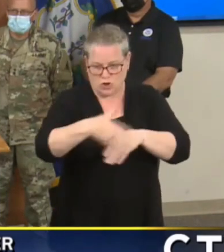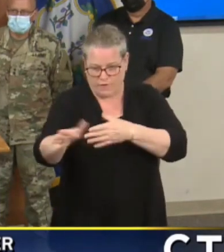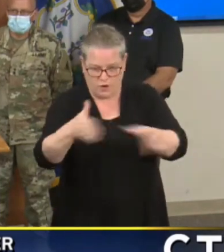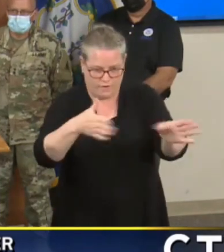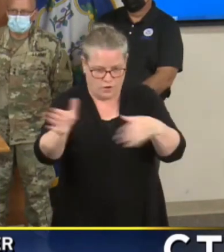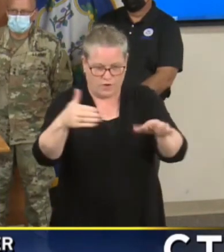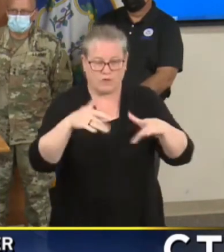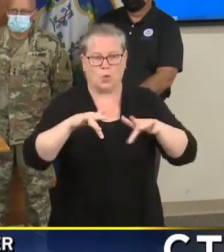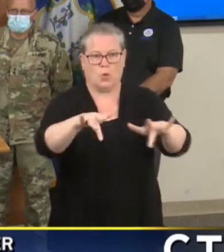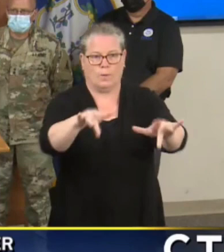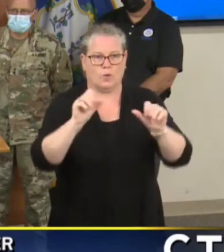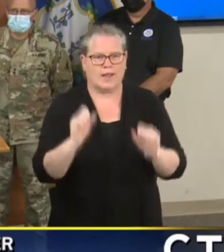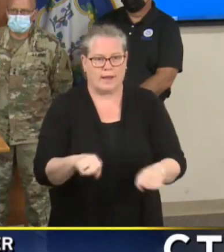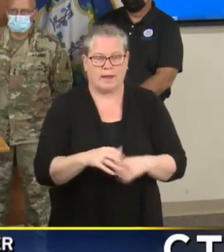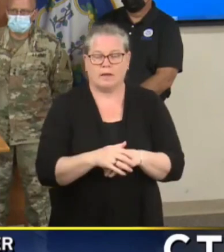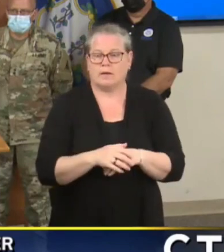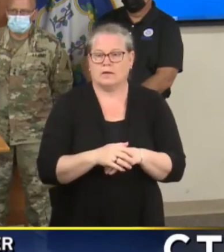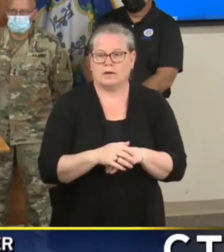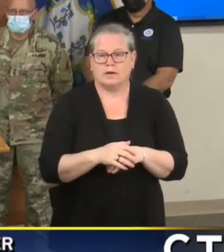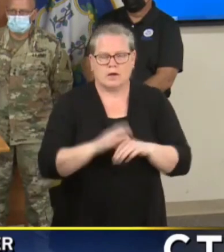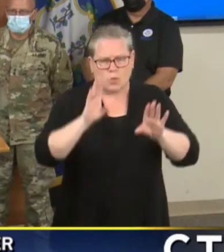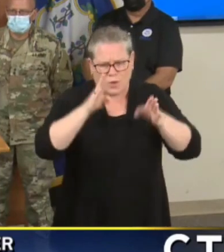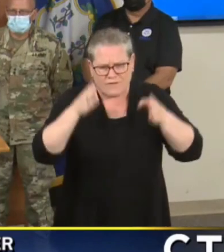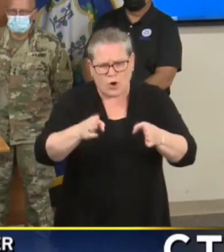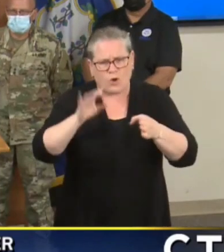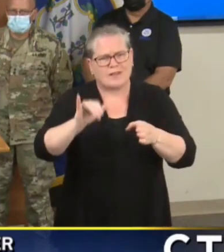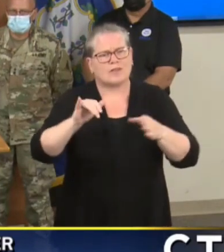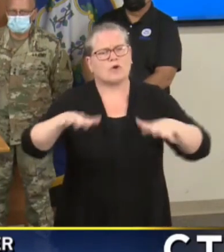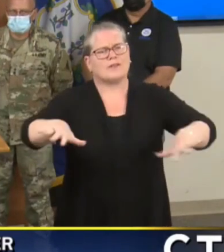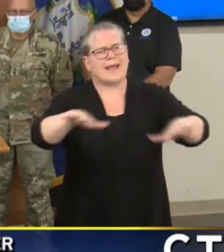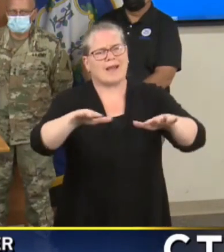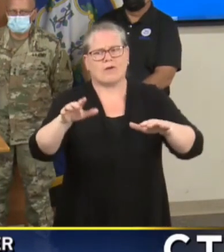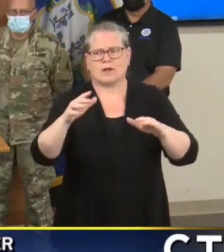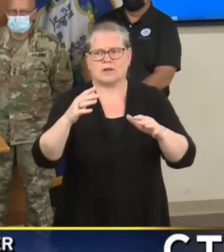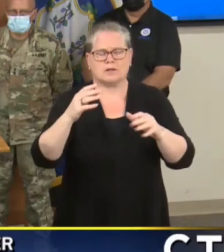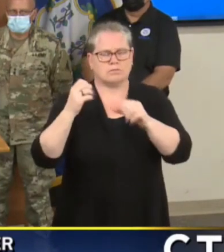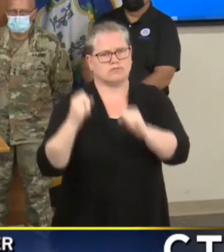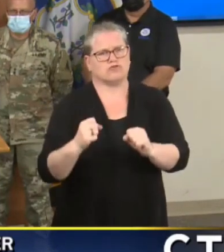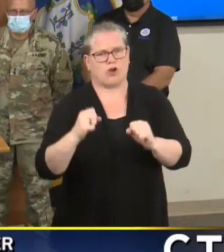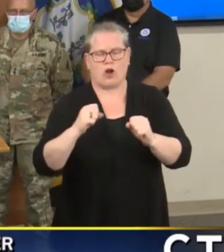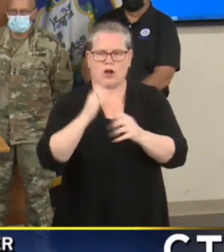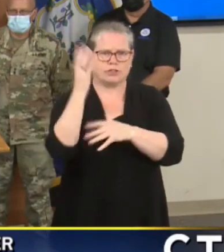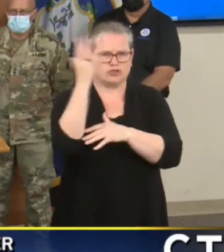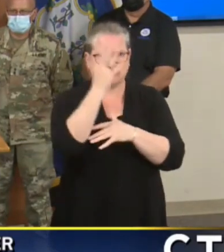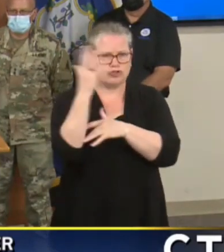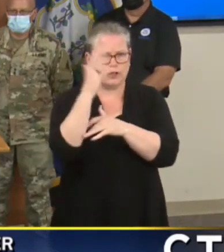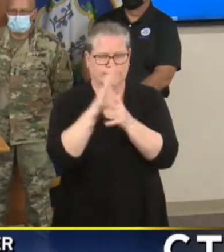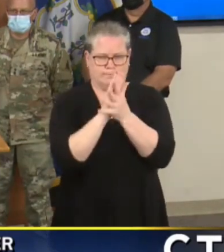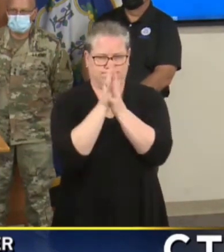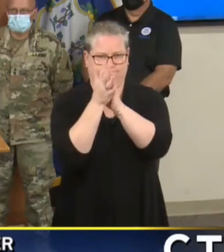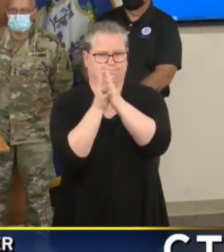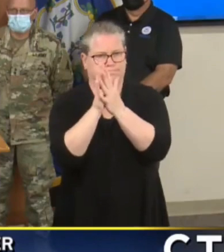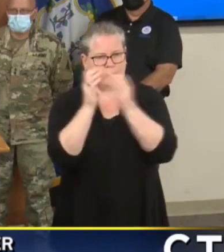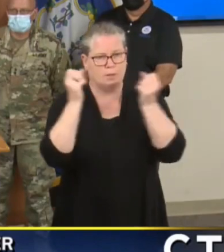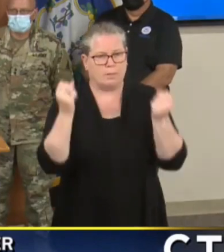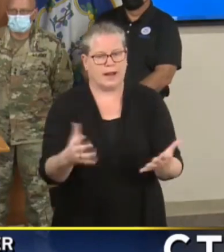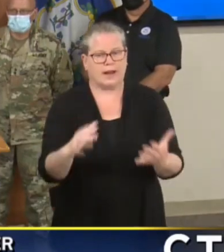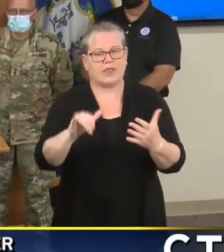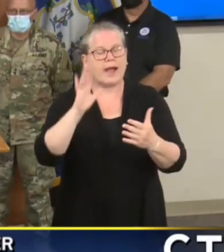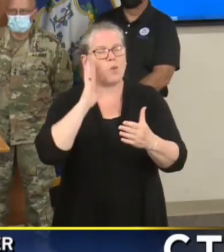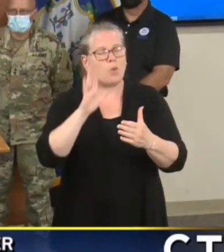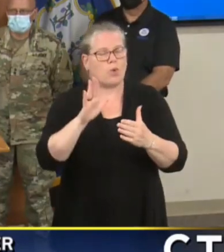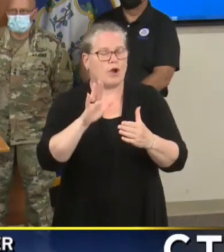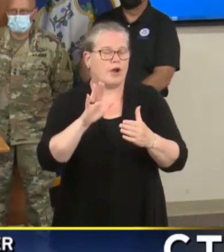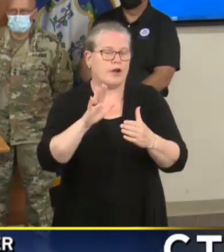tree lines like this guy was just asking so that those dentist distribution so that activates the most number of houses and